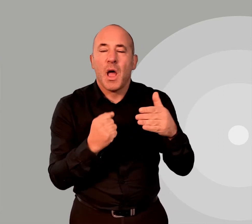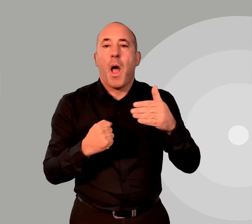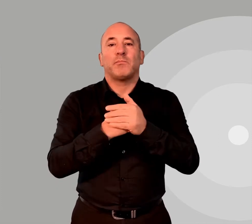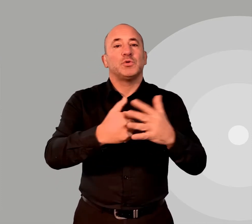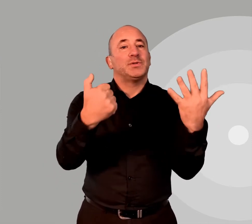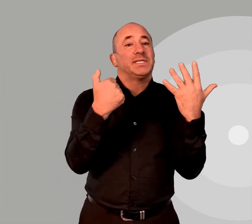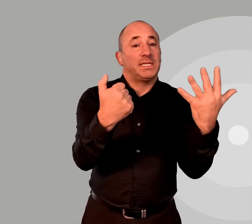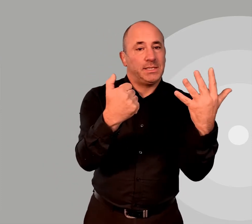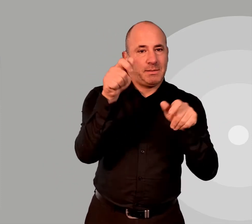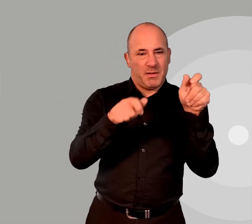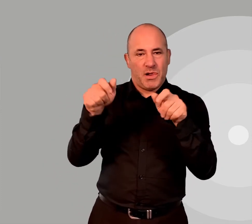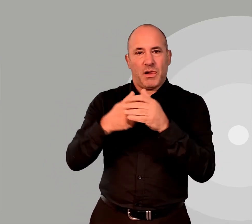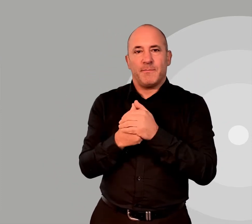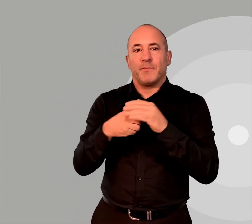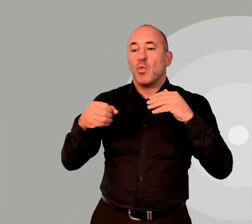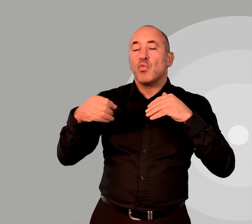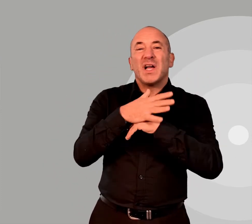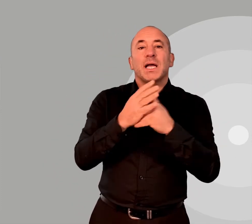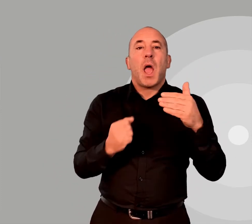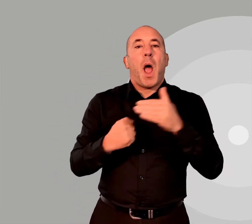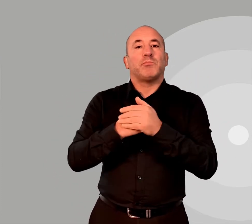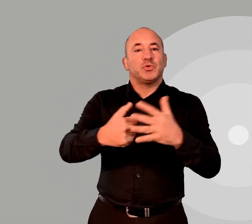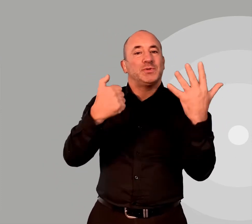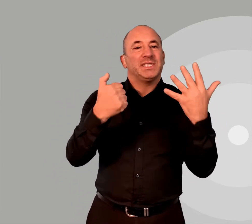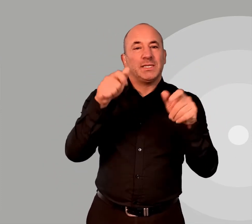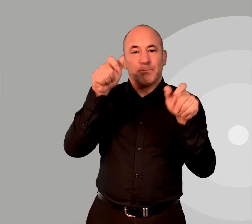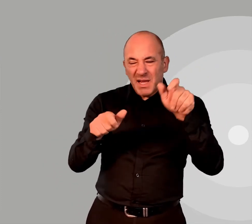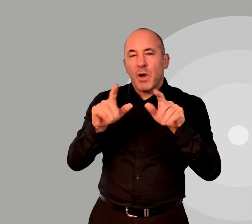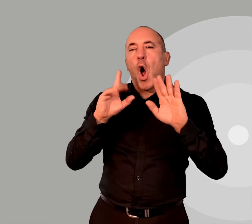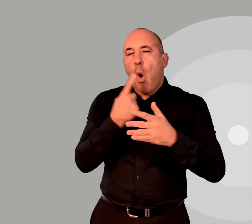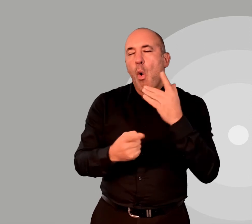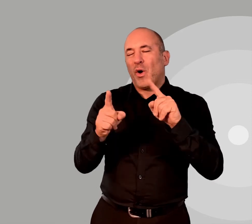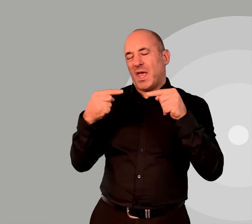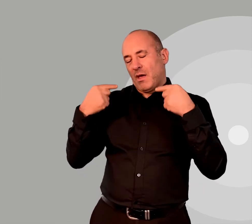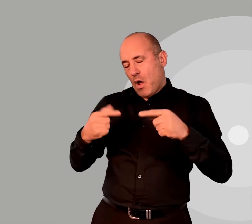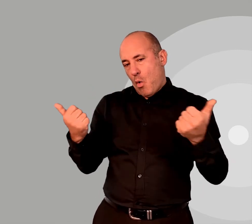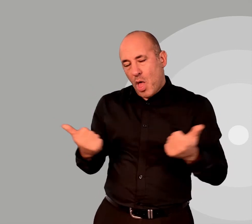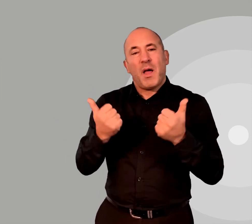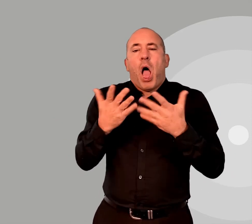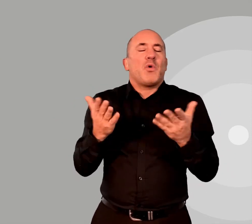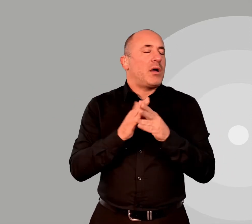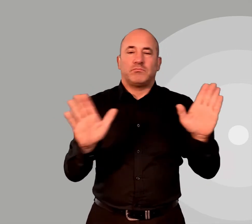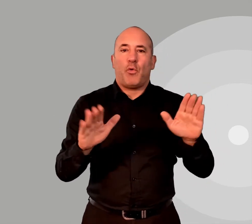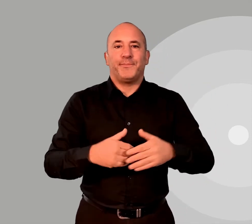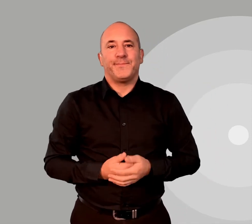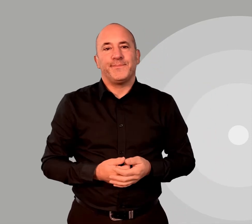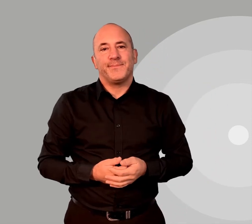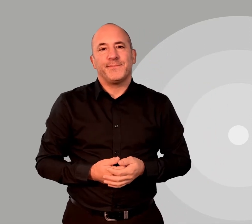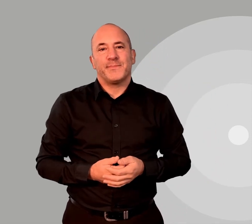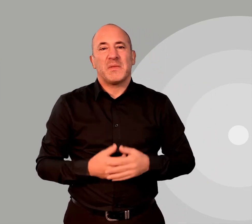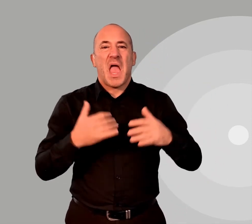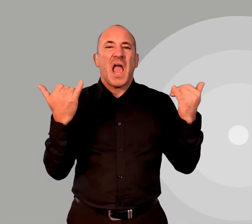can continue in a group of up to six. Weddings of up to six can continue in exceptional circumstances.